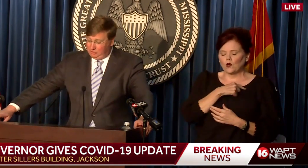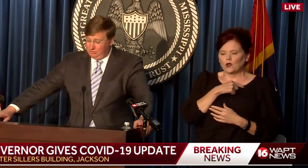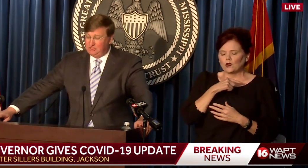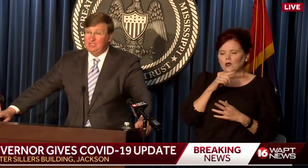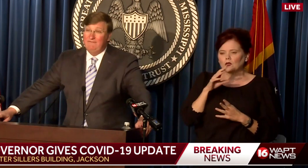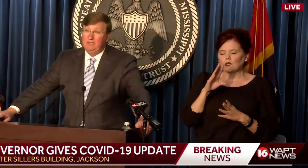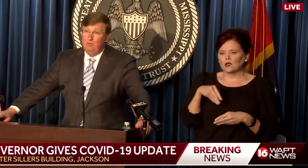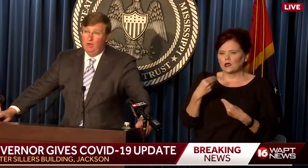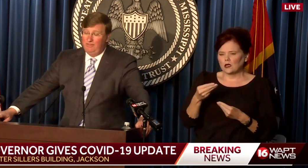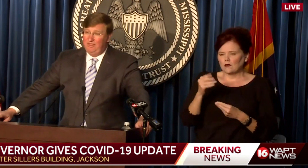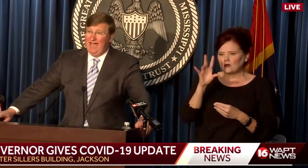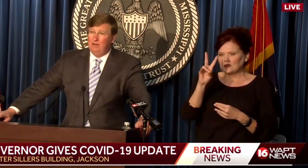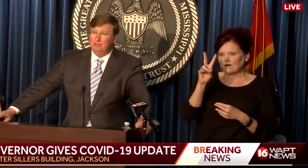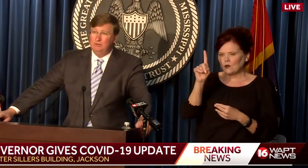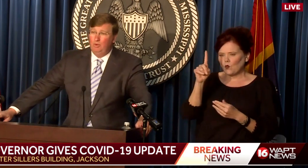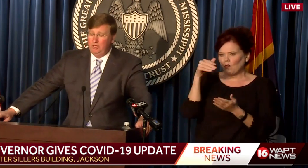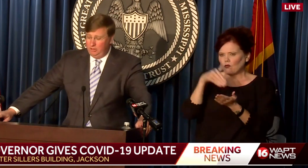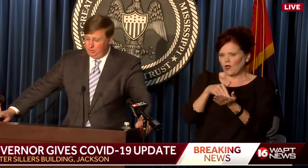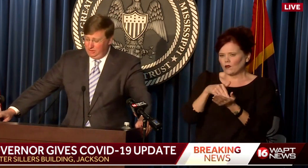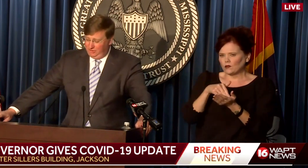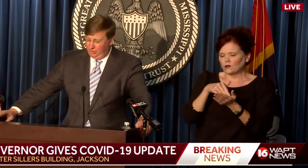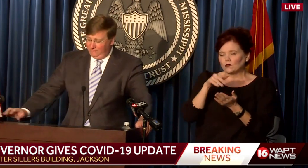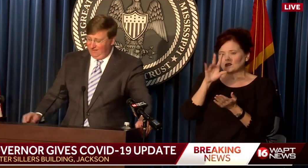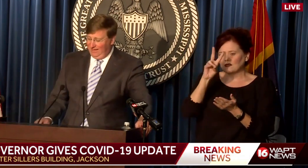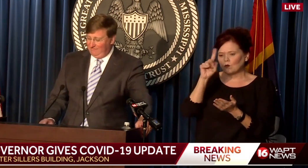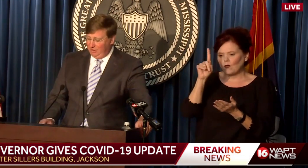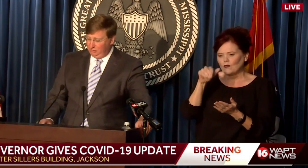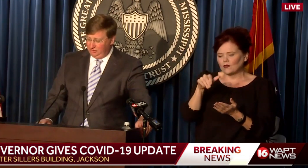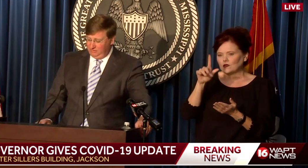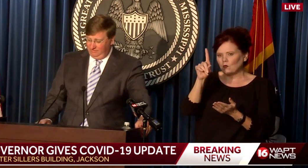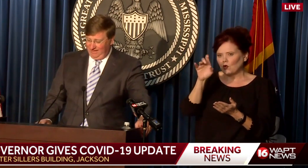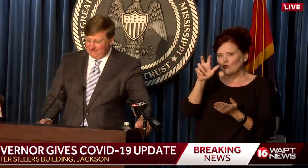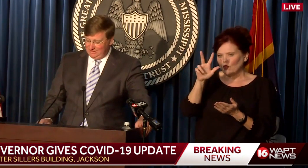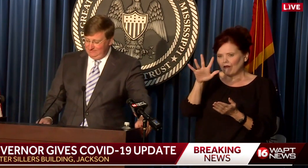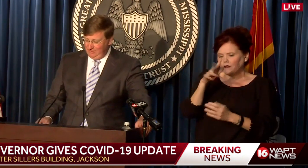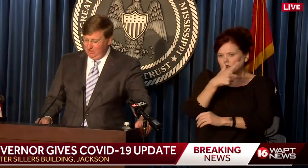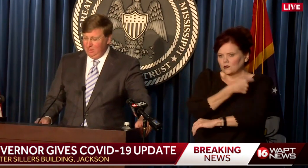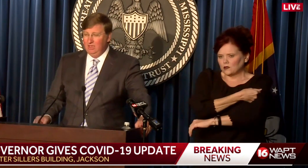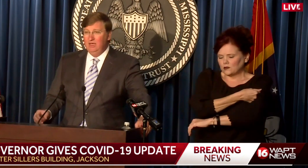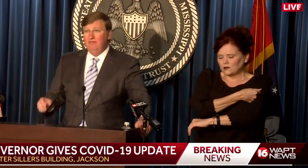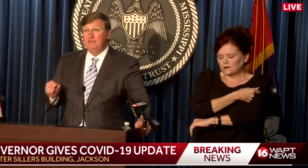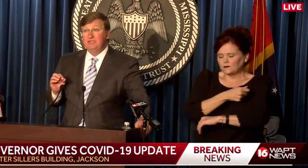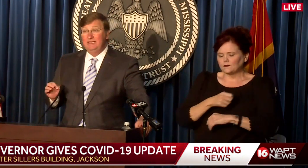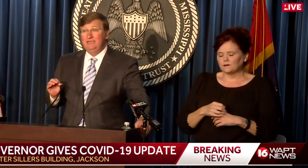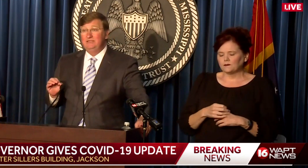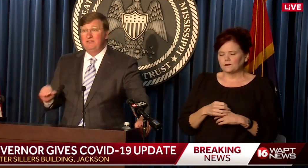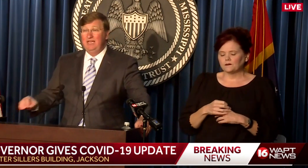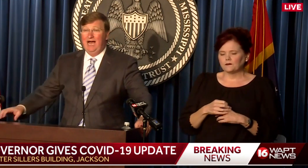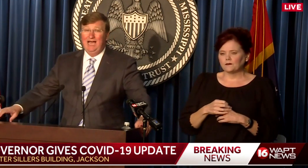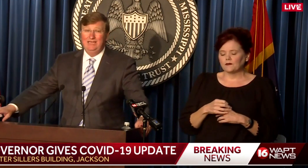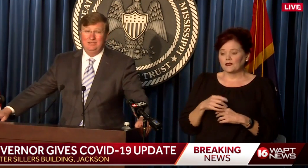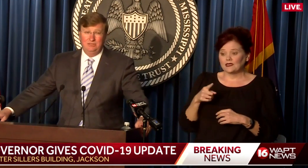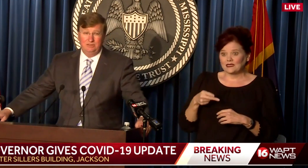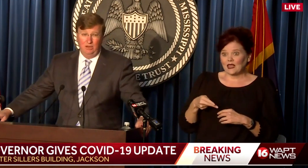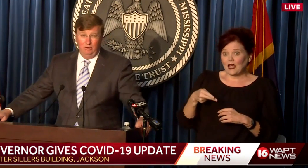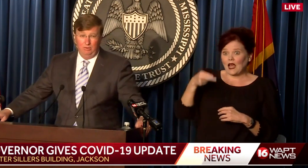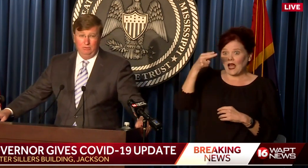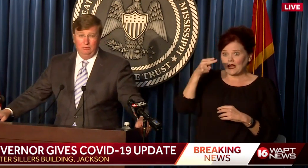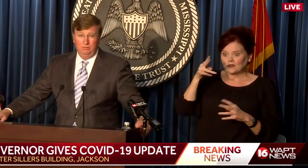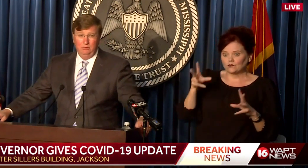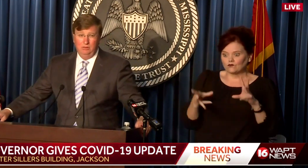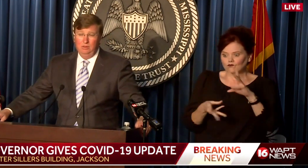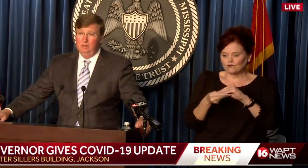71,135 doses of the vaccine. This is the highest